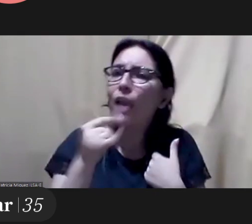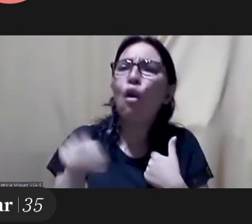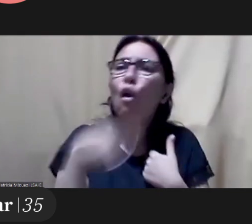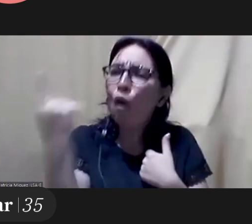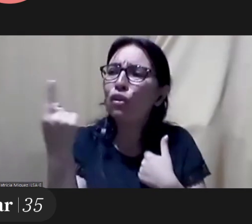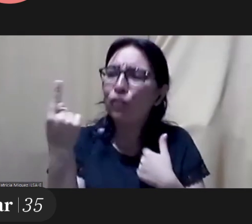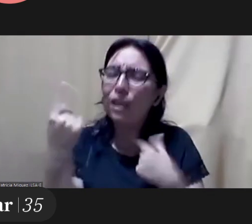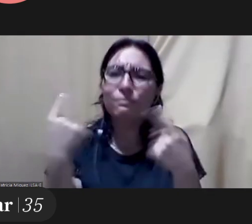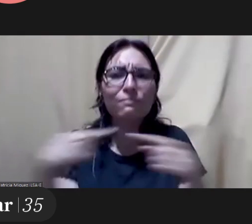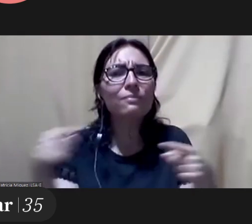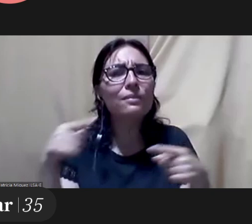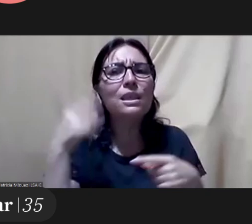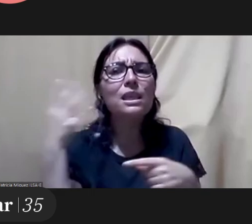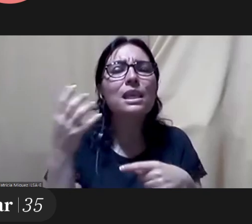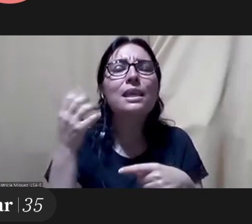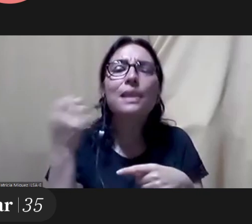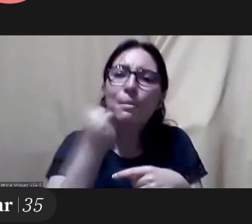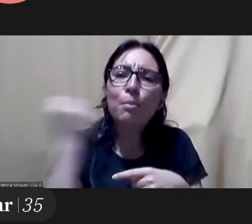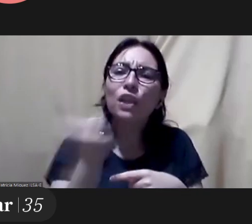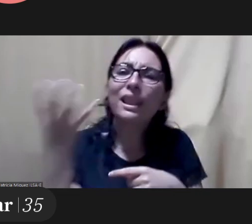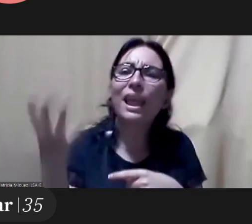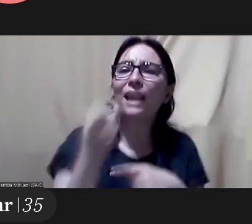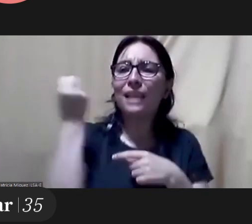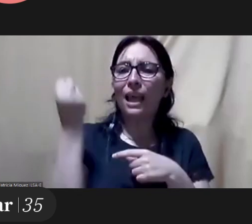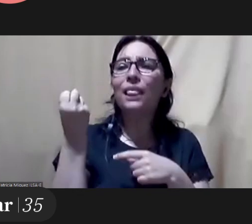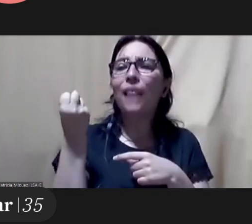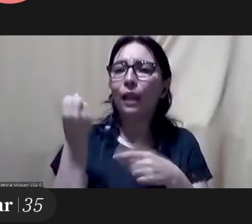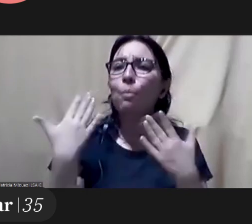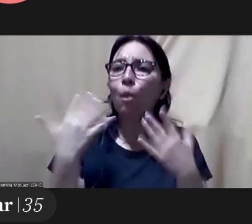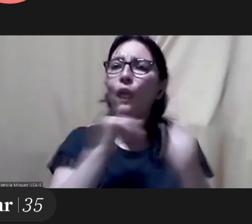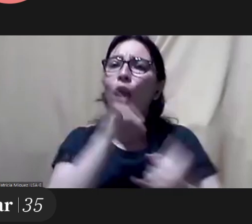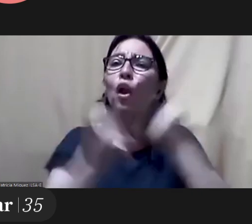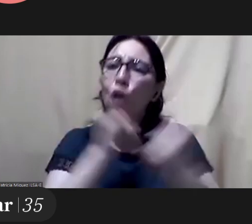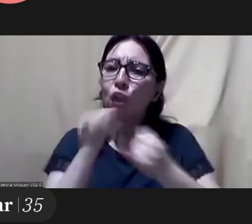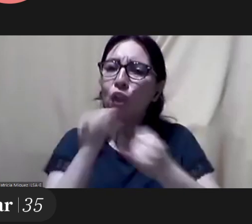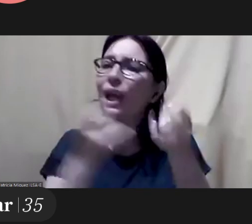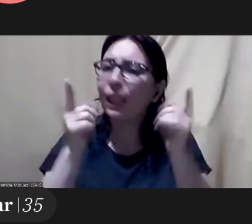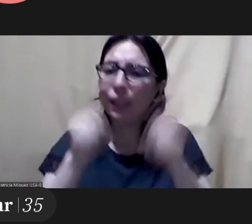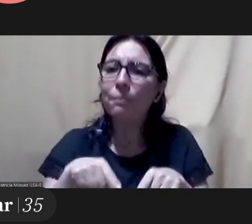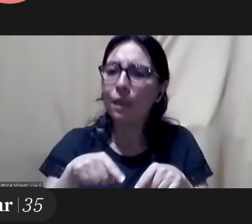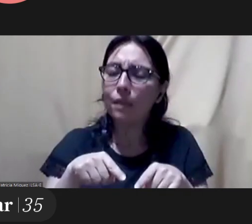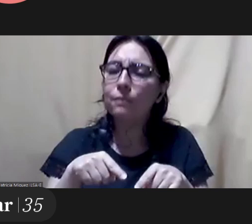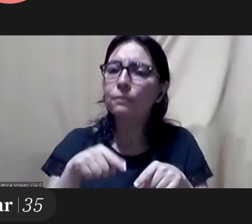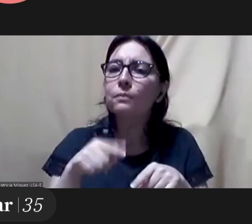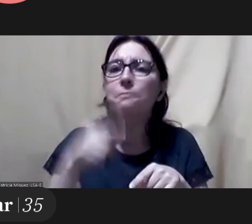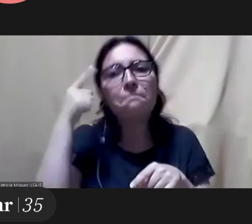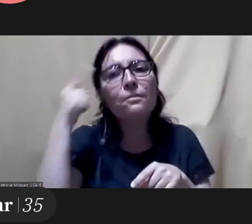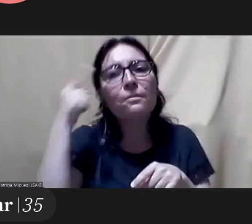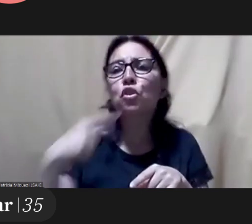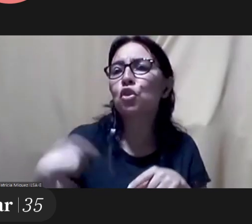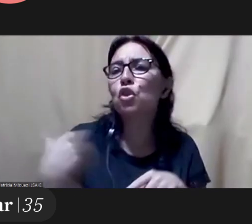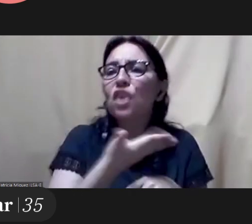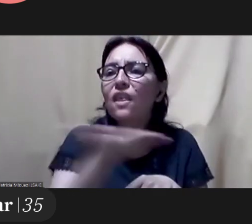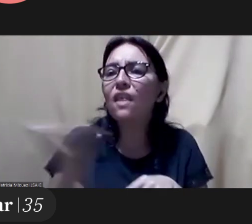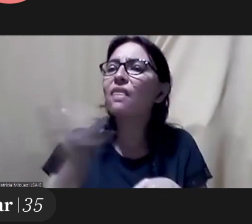We have to rewrite. We to rewrite. In a society that has been